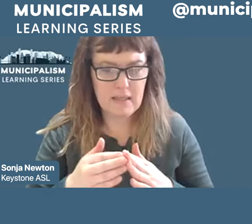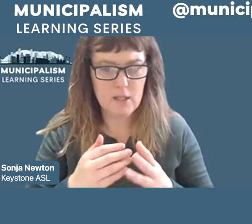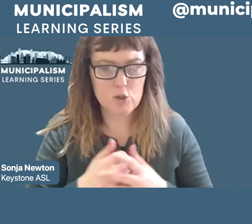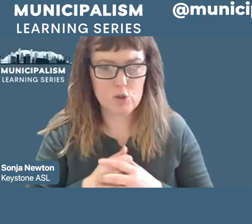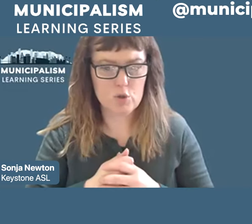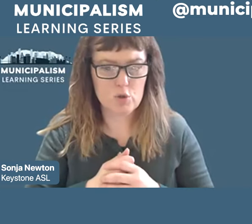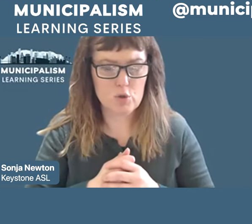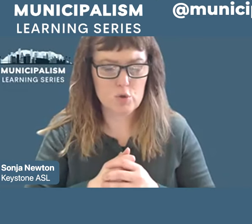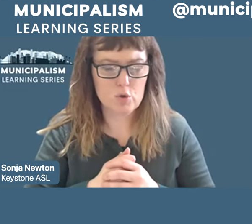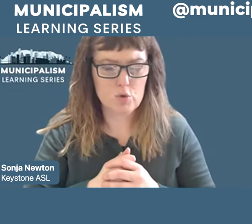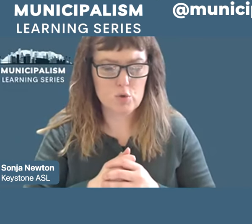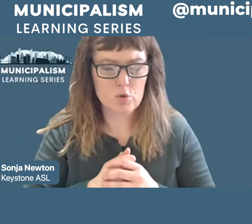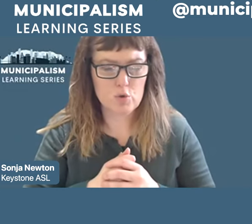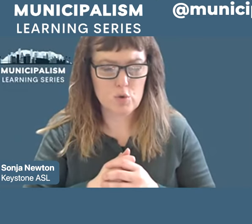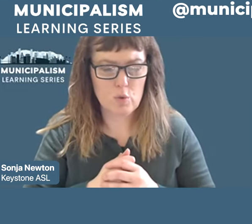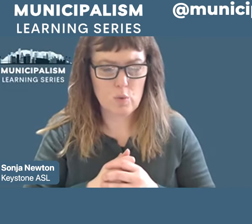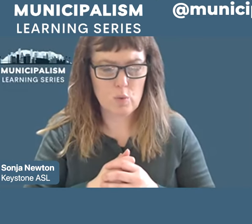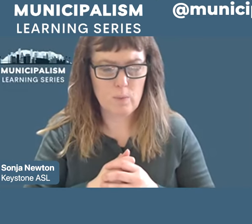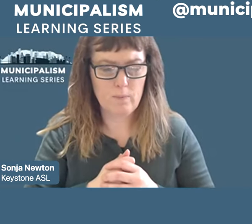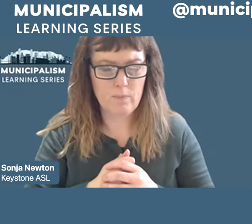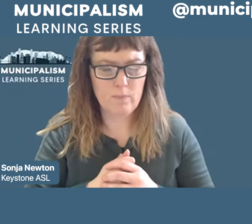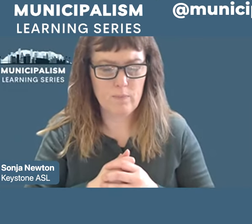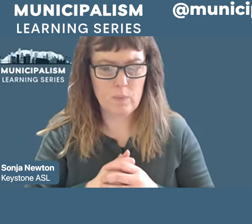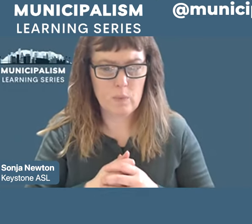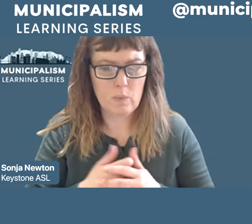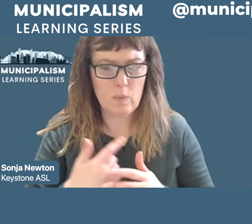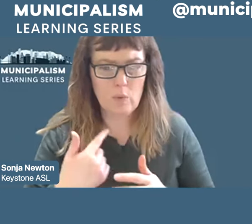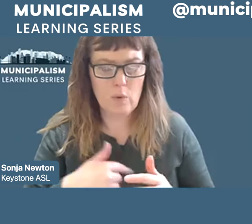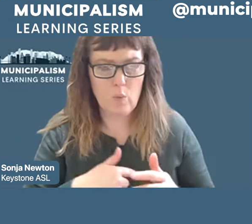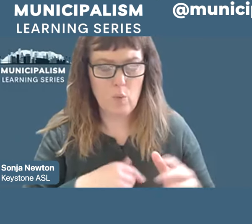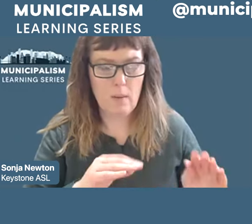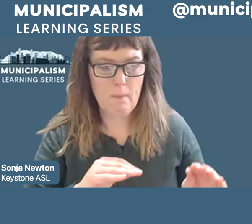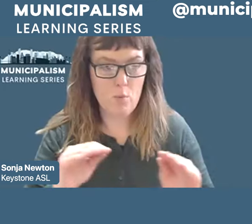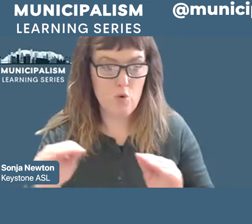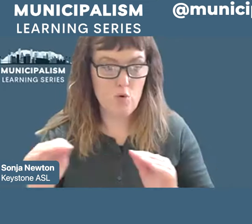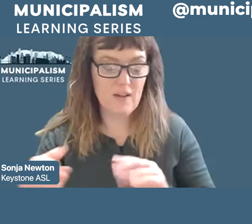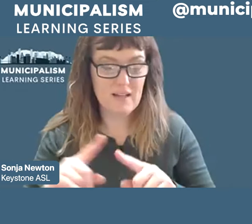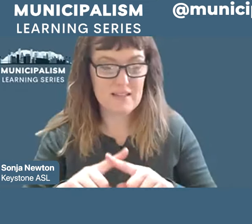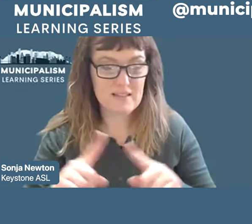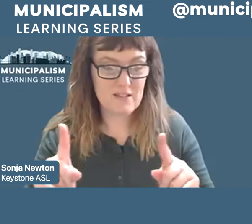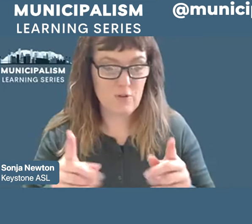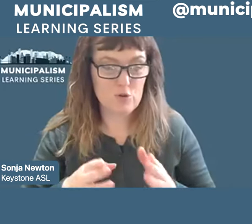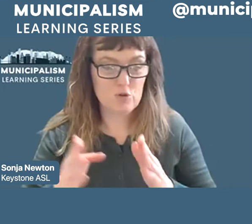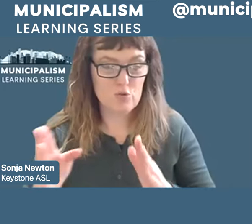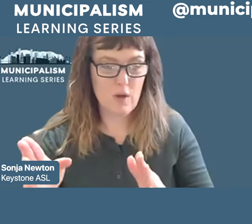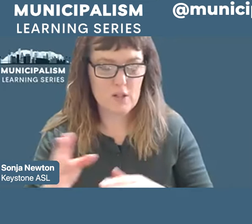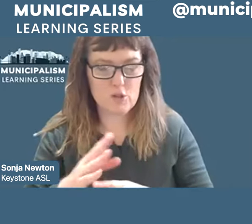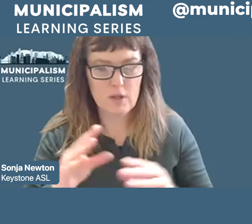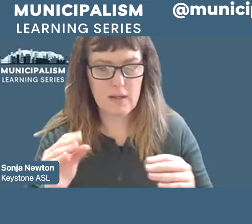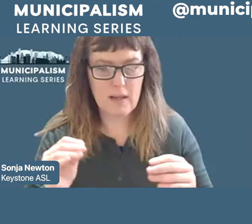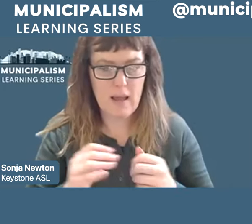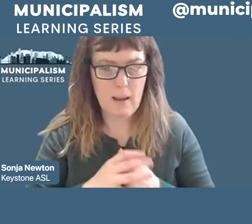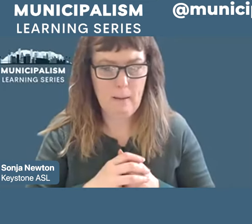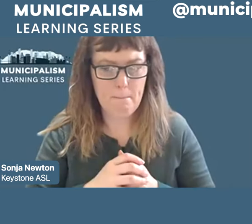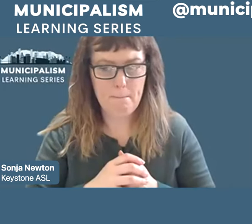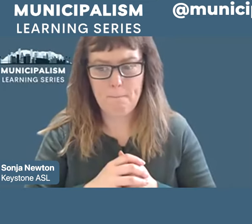move Richmond in a different direction and in terms of that I see our